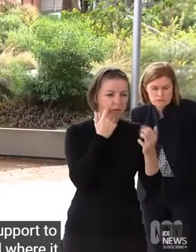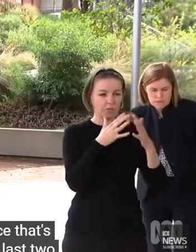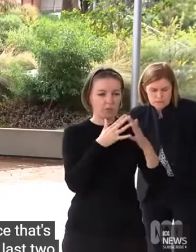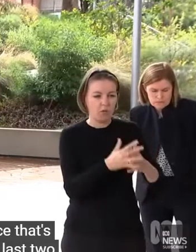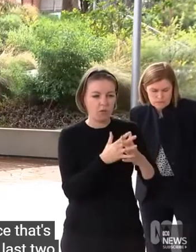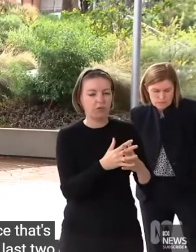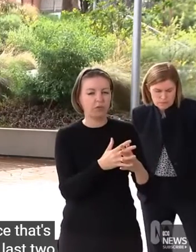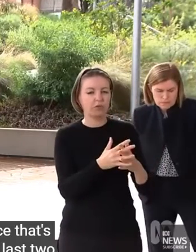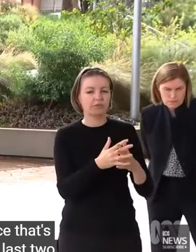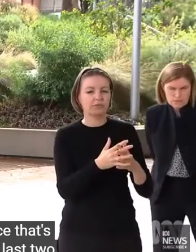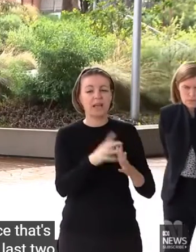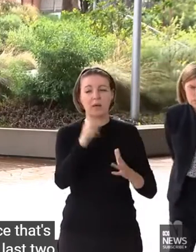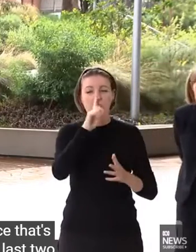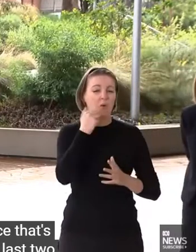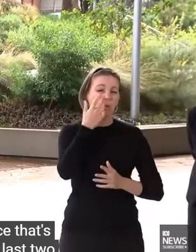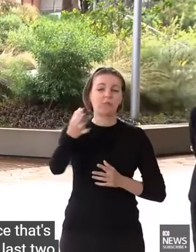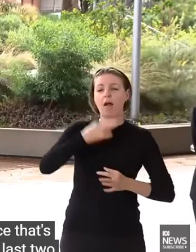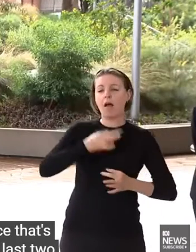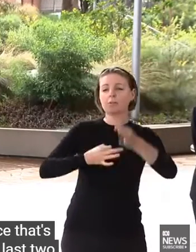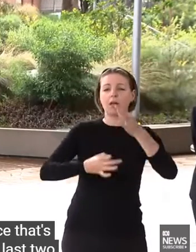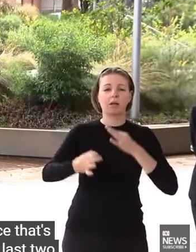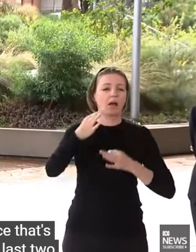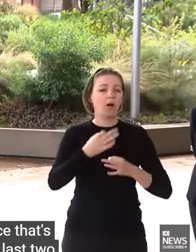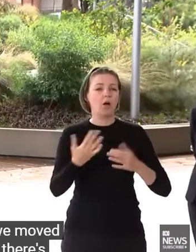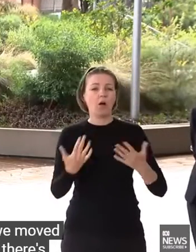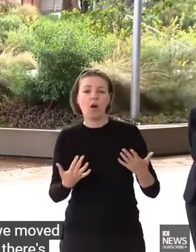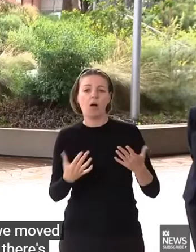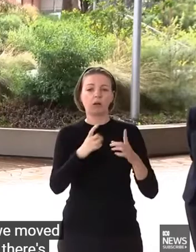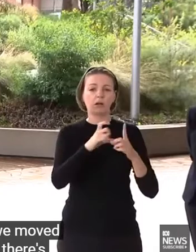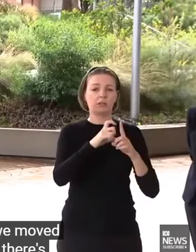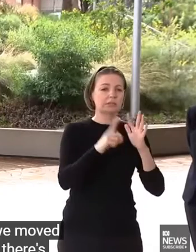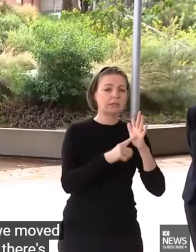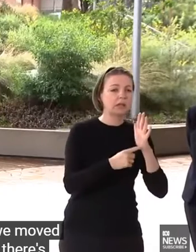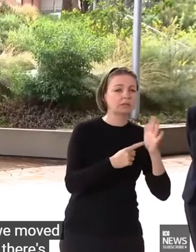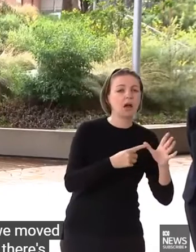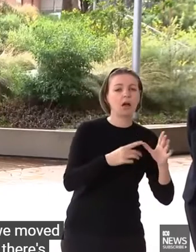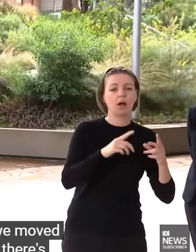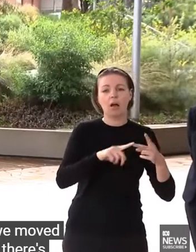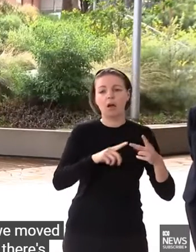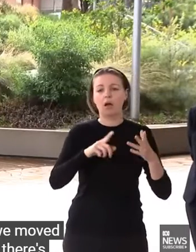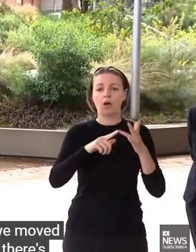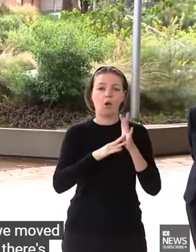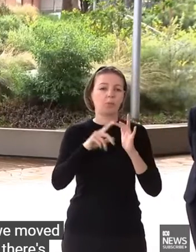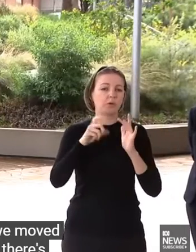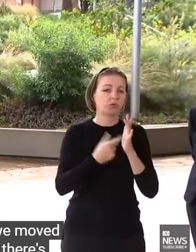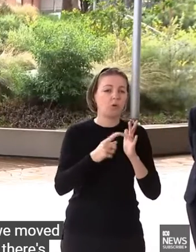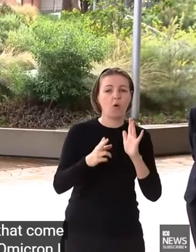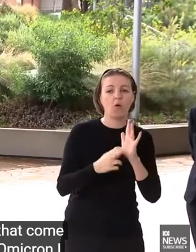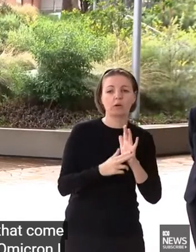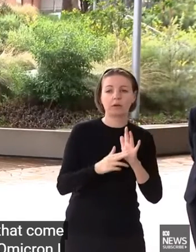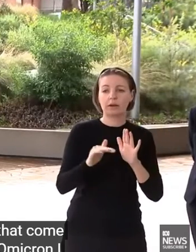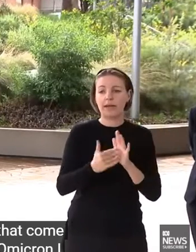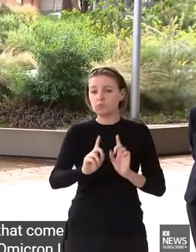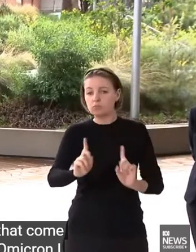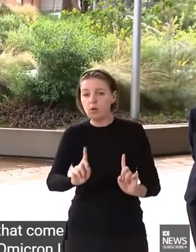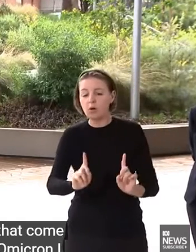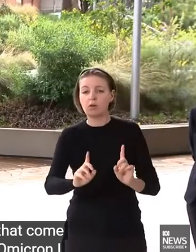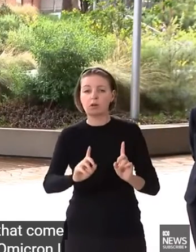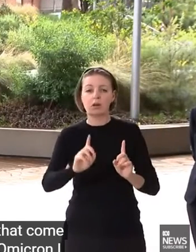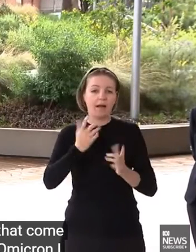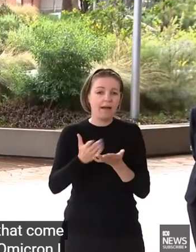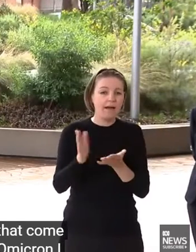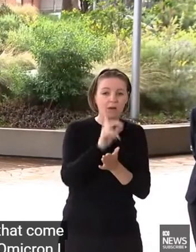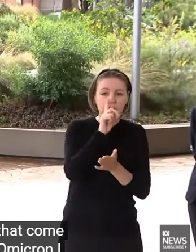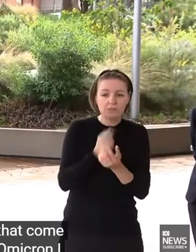always the questions that come through, you know, Omicron started or Delta started, but best thing for governments to do is assess the